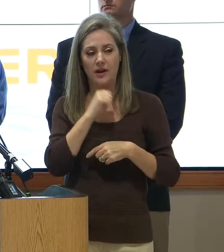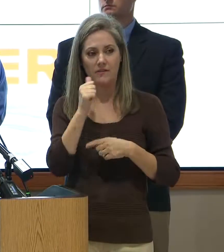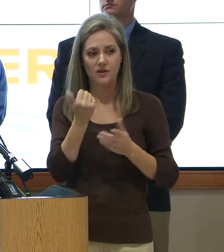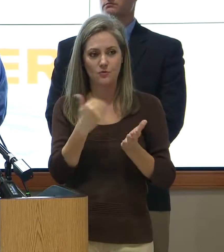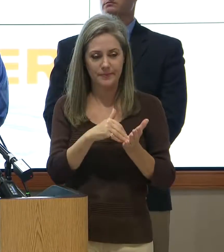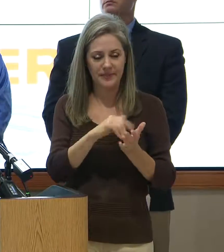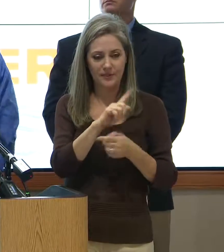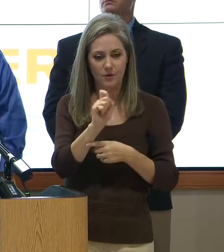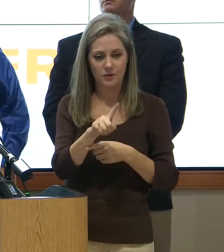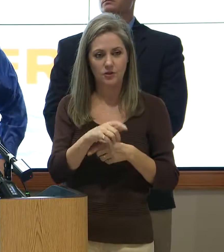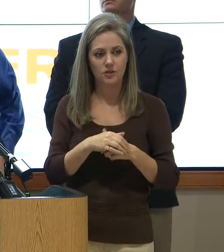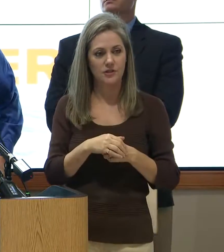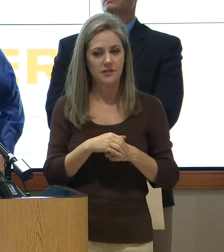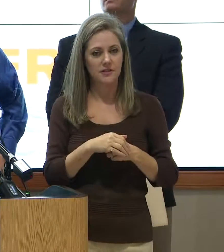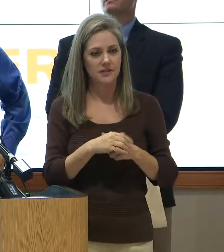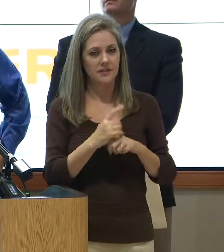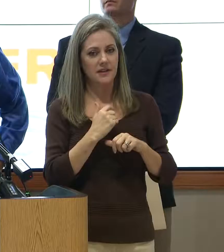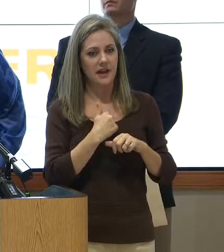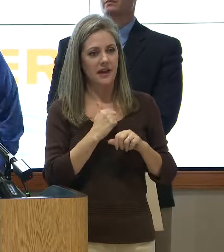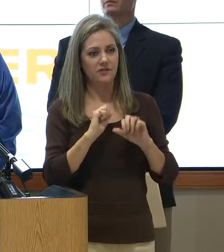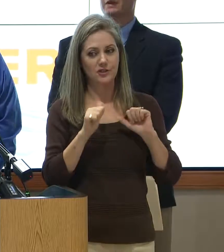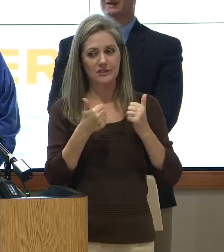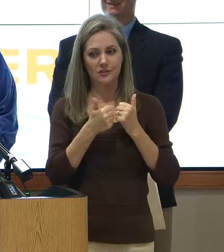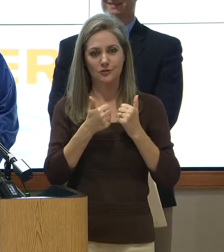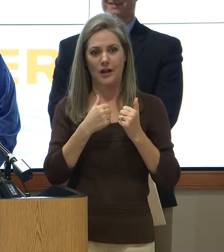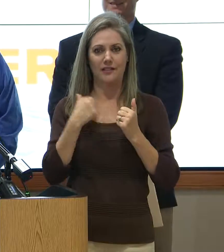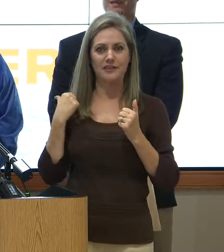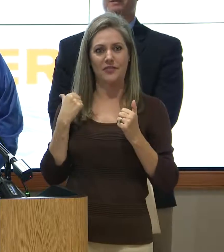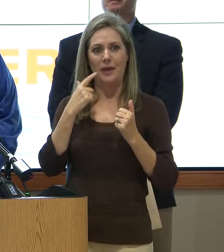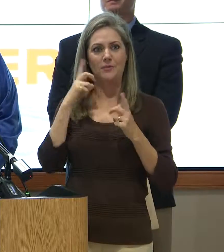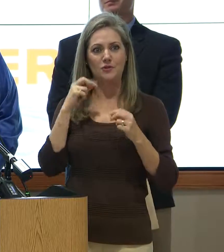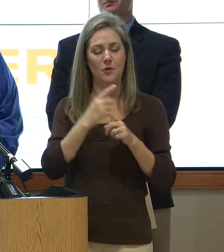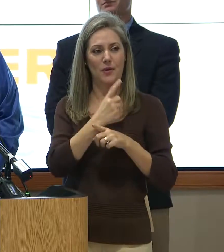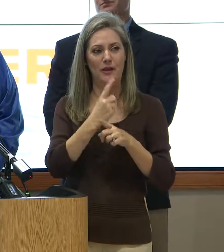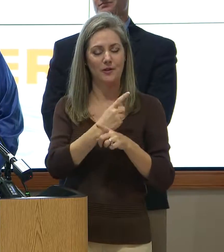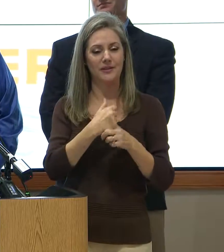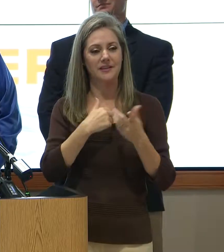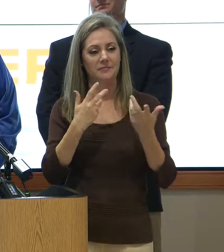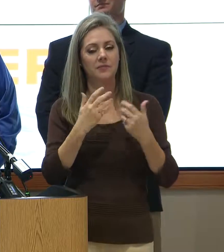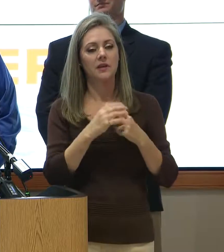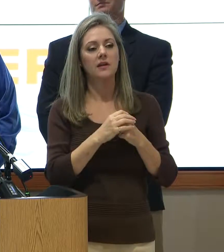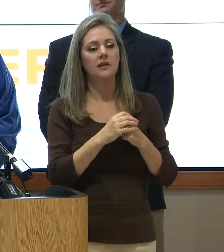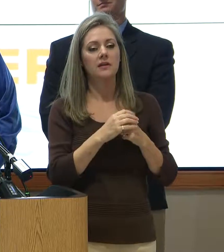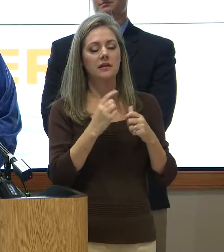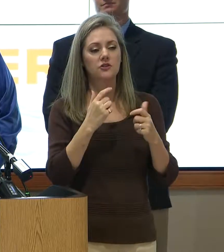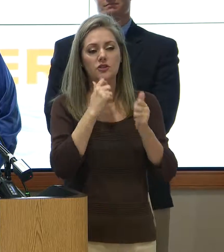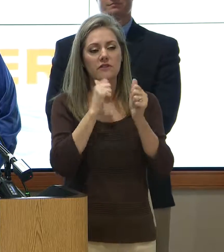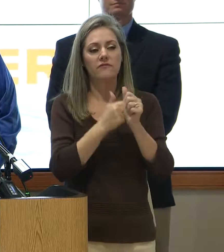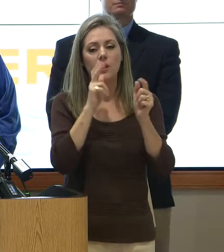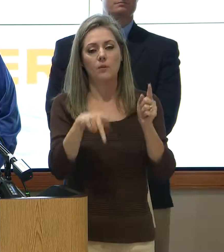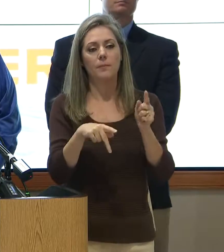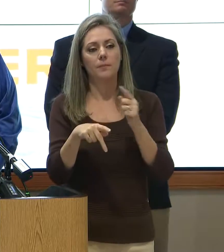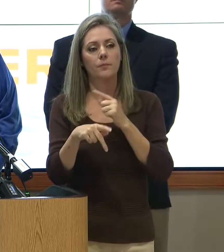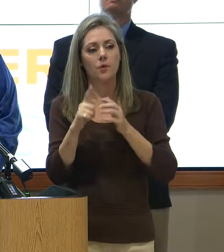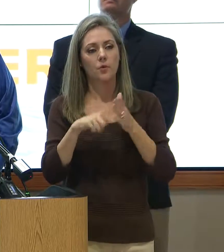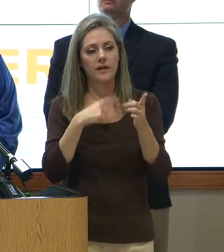been repeating the question. I just challenged all of them to do it on a regular basis. No, I'm just kind of following up on what you were saying. The question